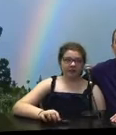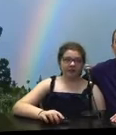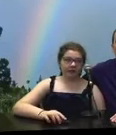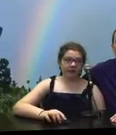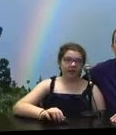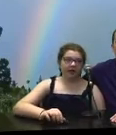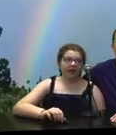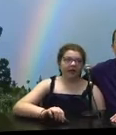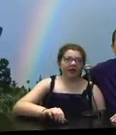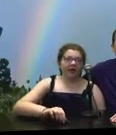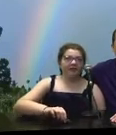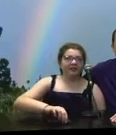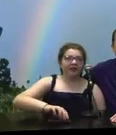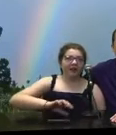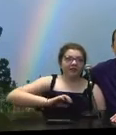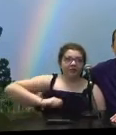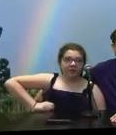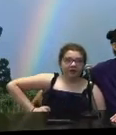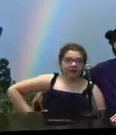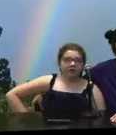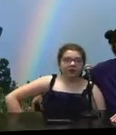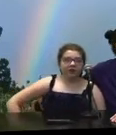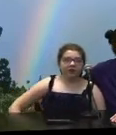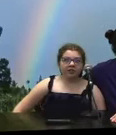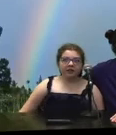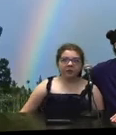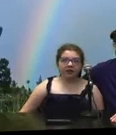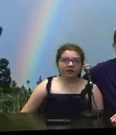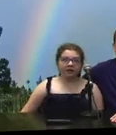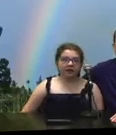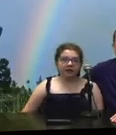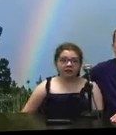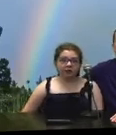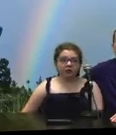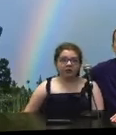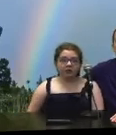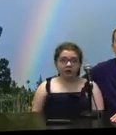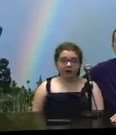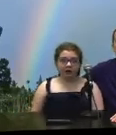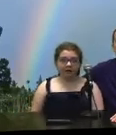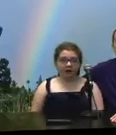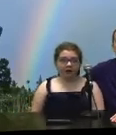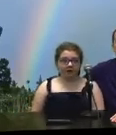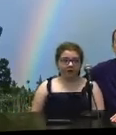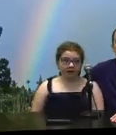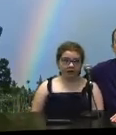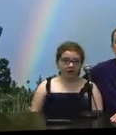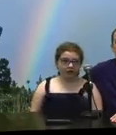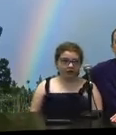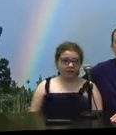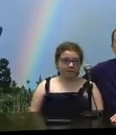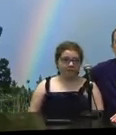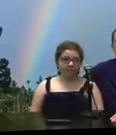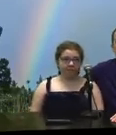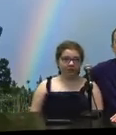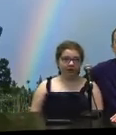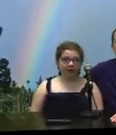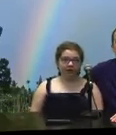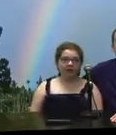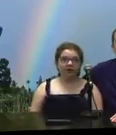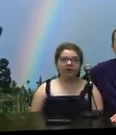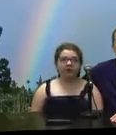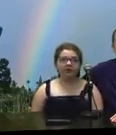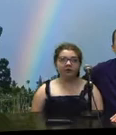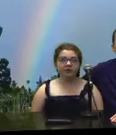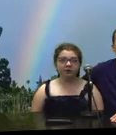Statue of Liberty the statue space three inches in the wind the torch sways five inches there